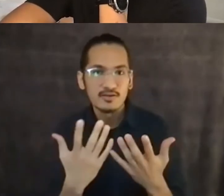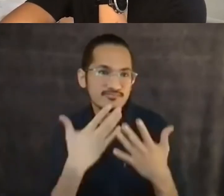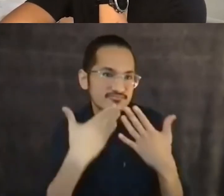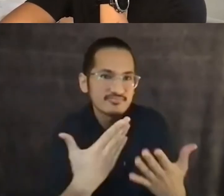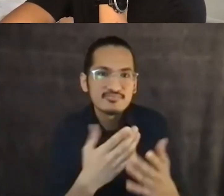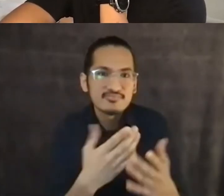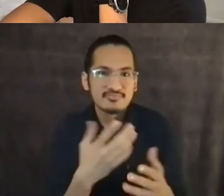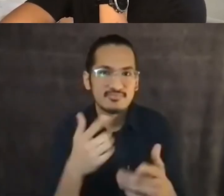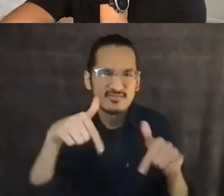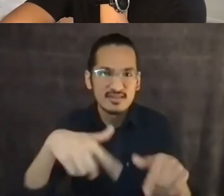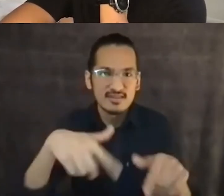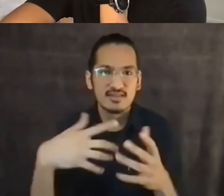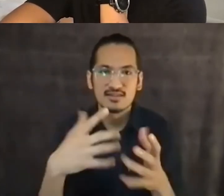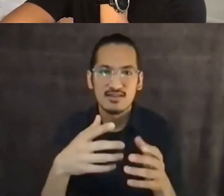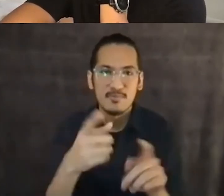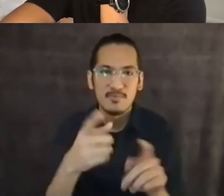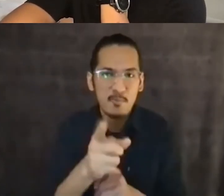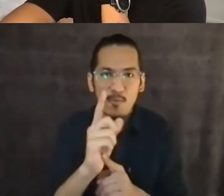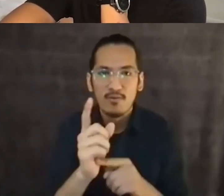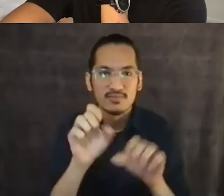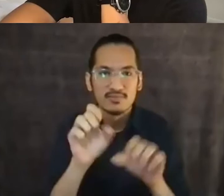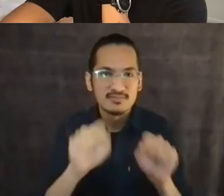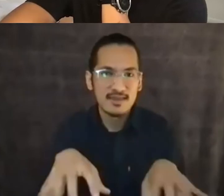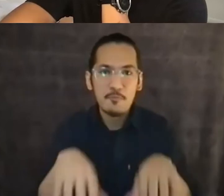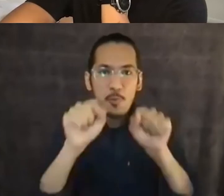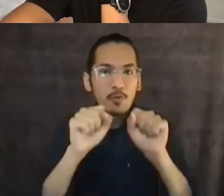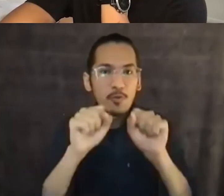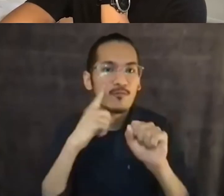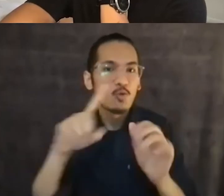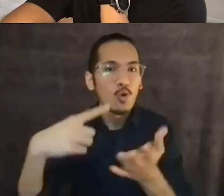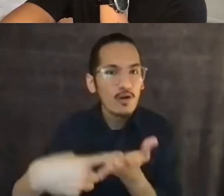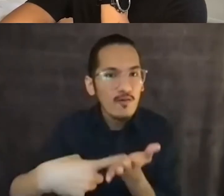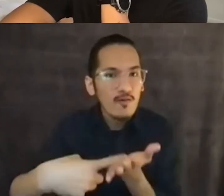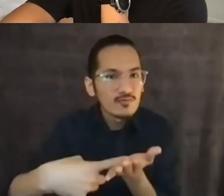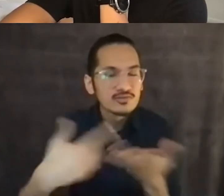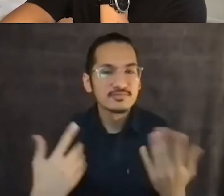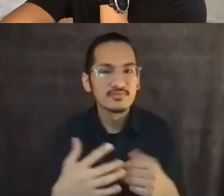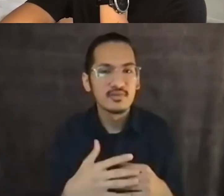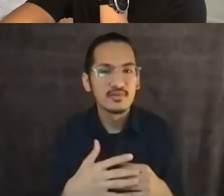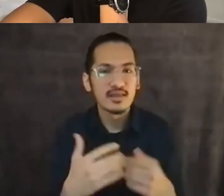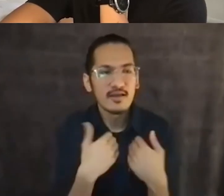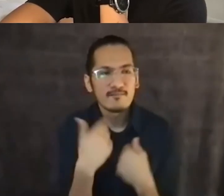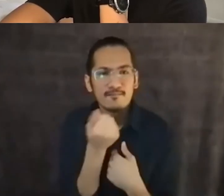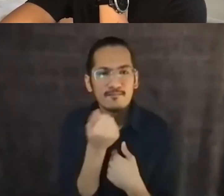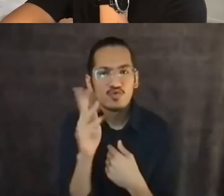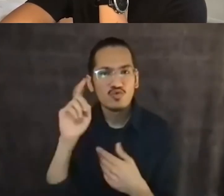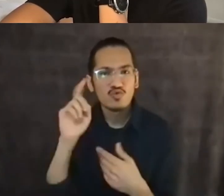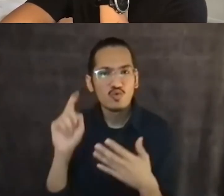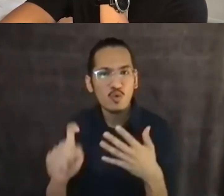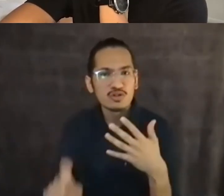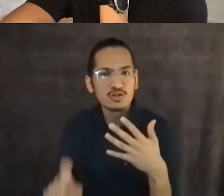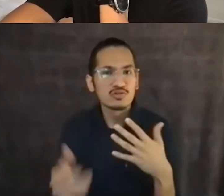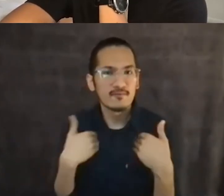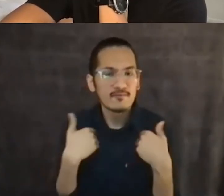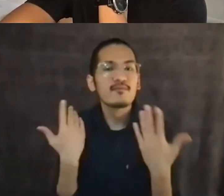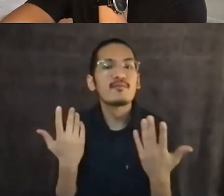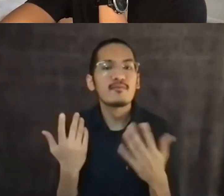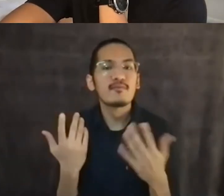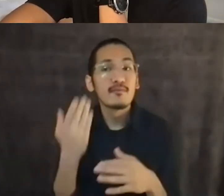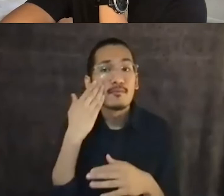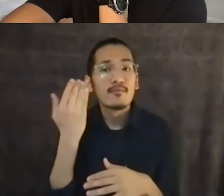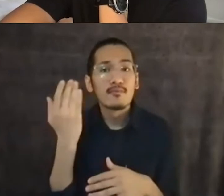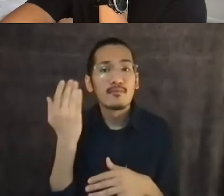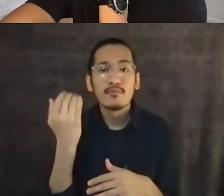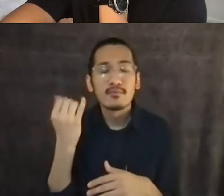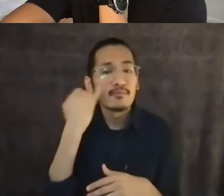for this conversation. Um, I do have a couple of questions that were sent in the chat. If anyone who was listening has other